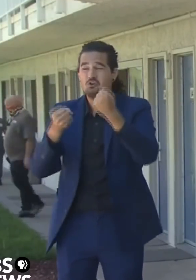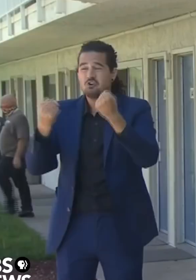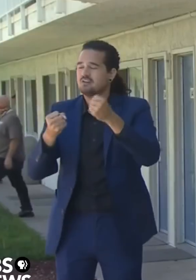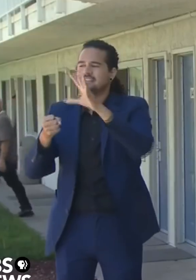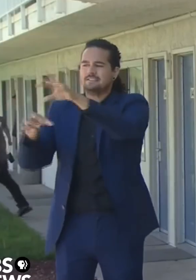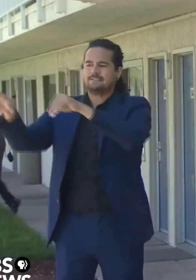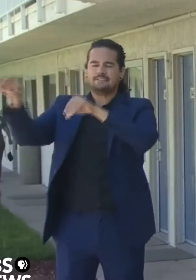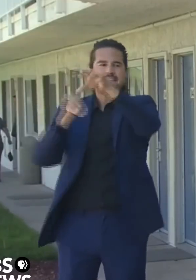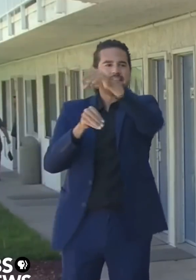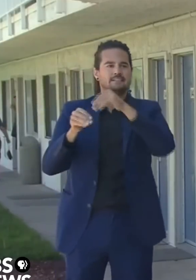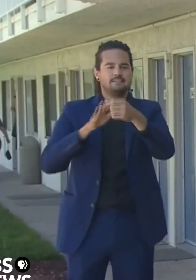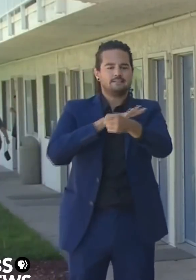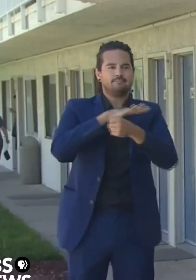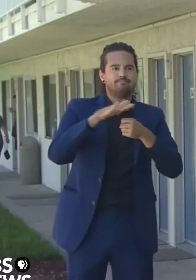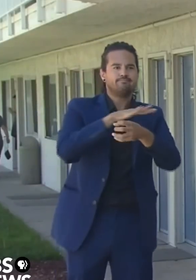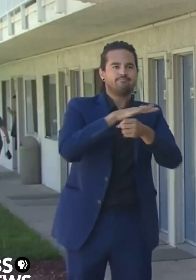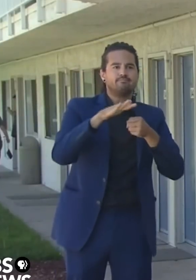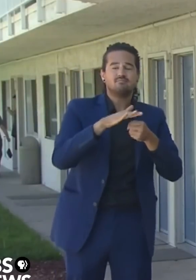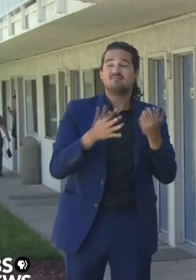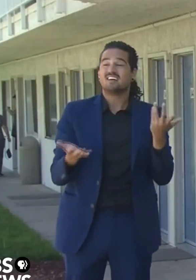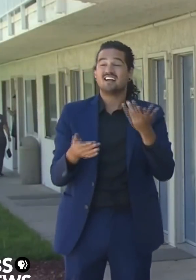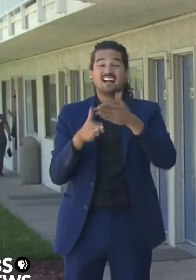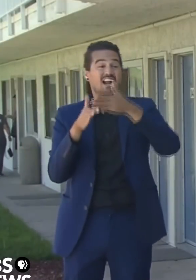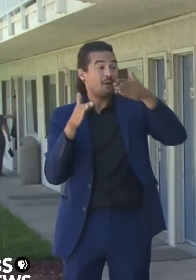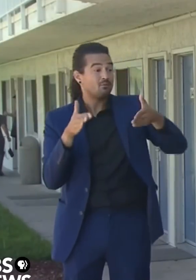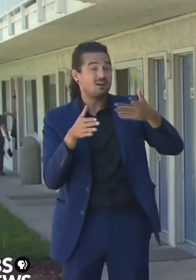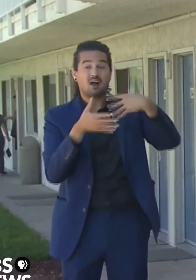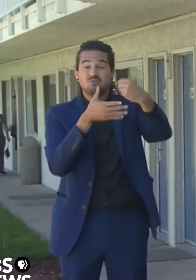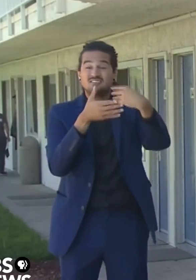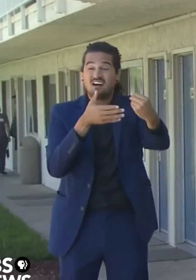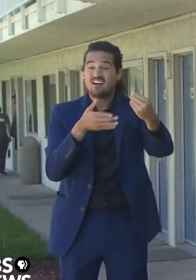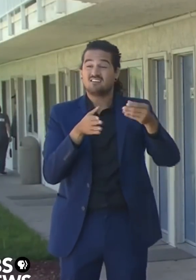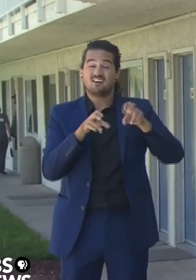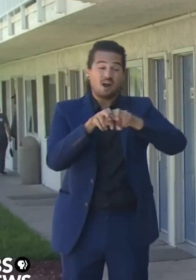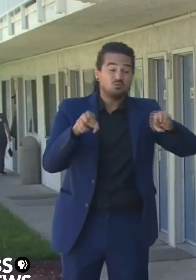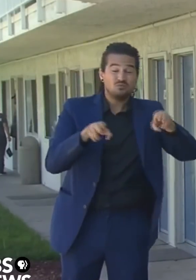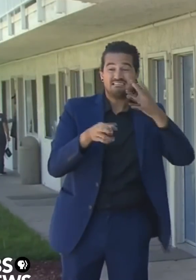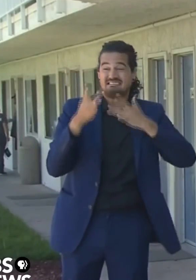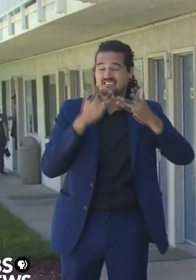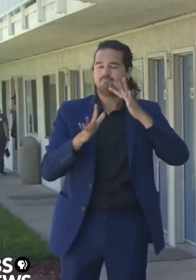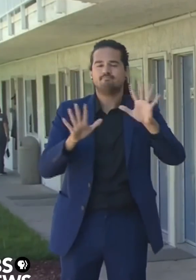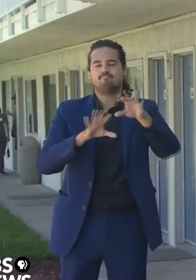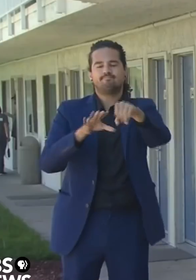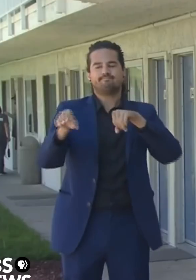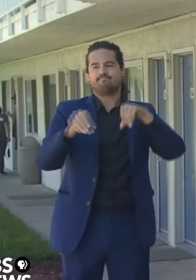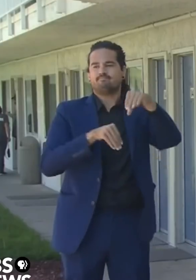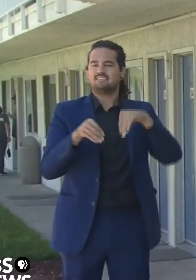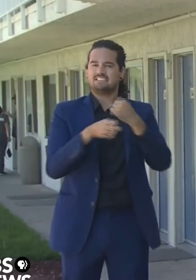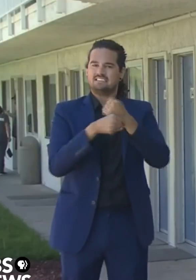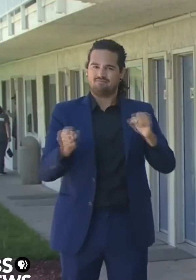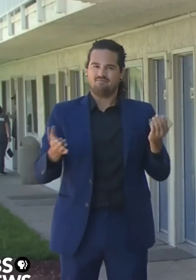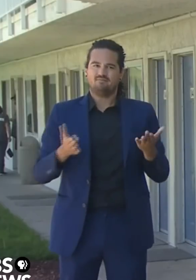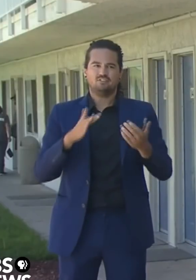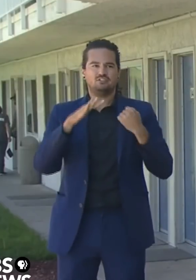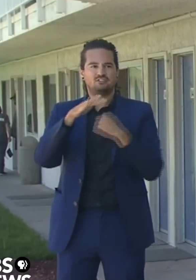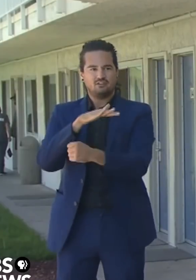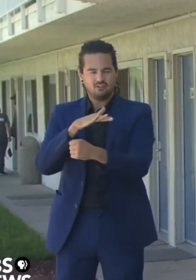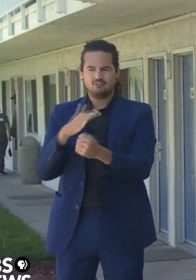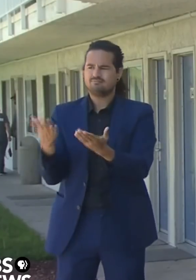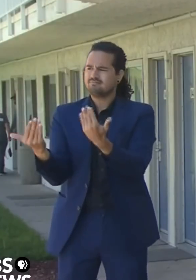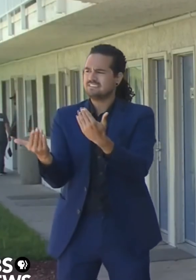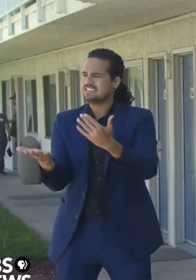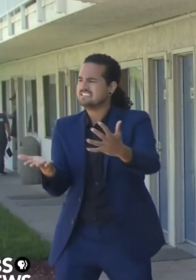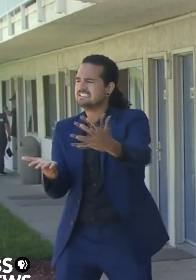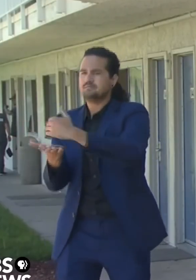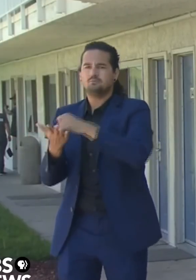them the privilege of a key, a lock, a place to call home and begin to support their recovery